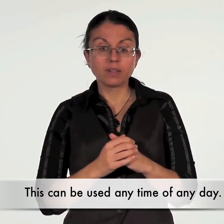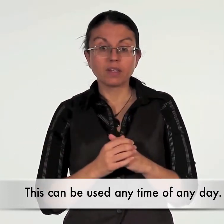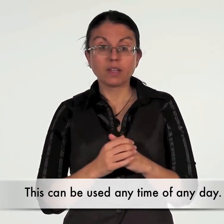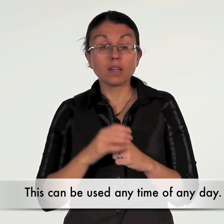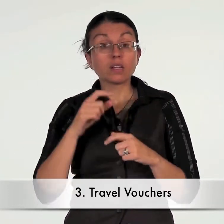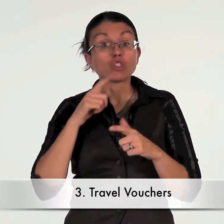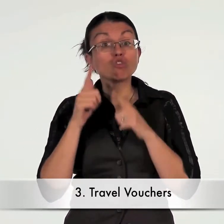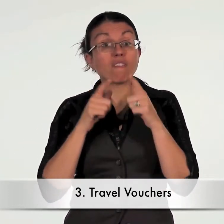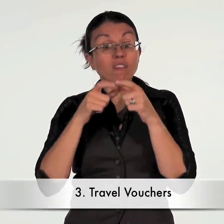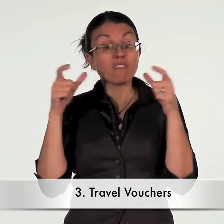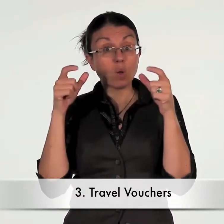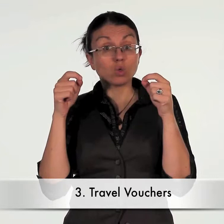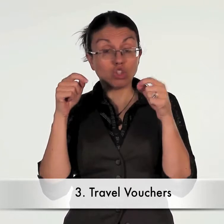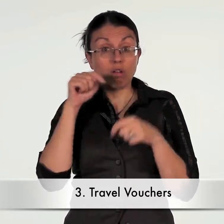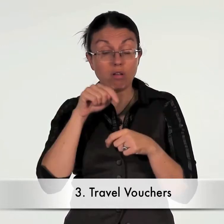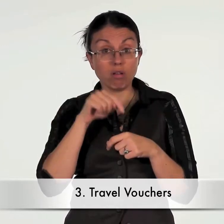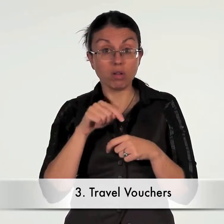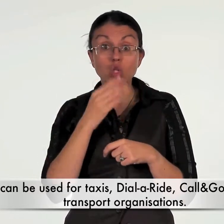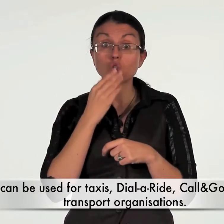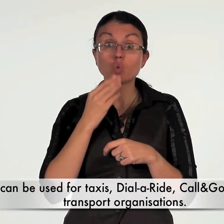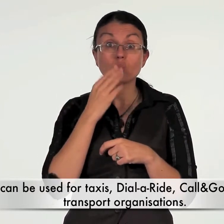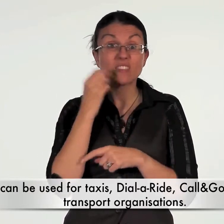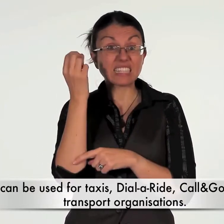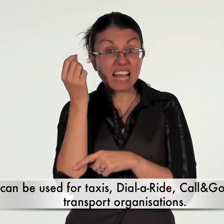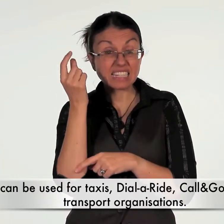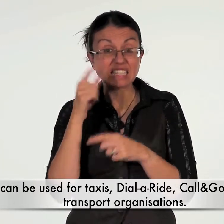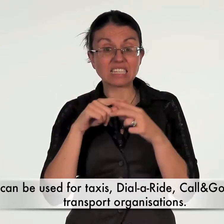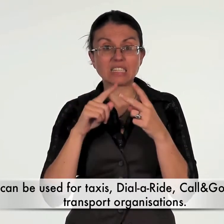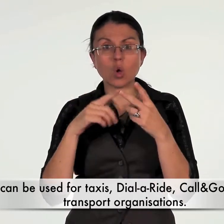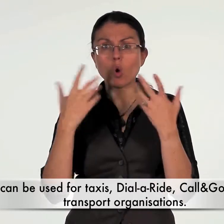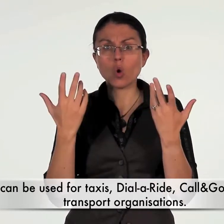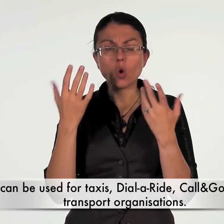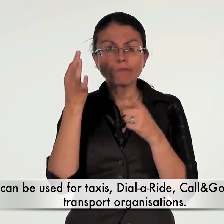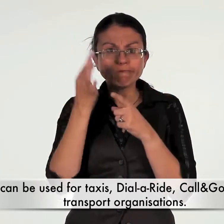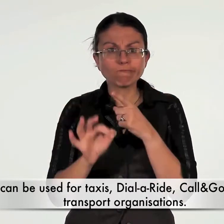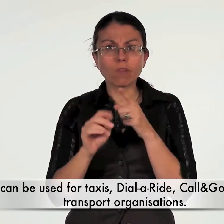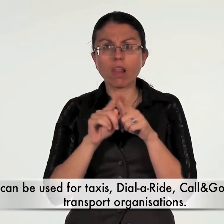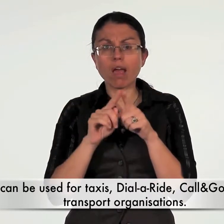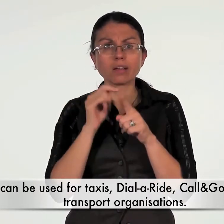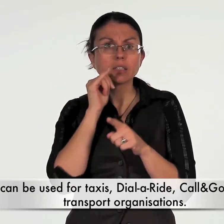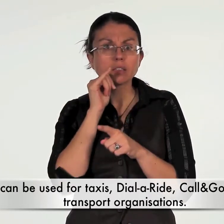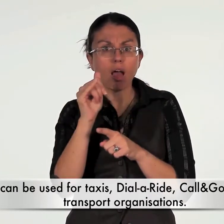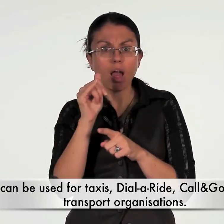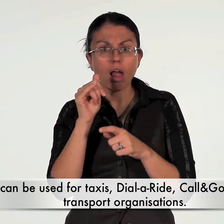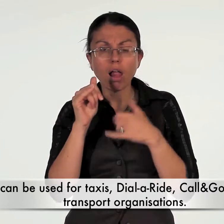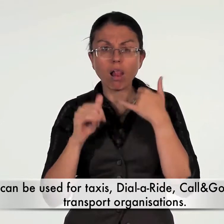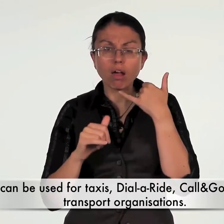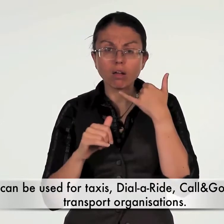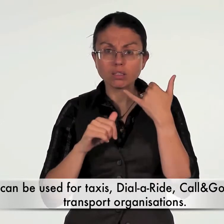Travel vouchers. These can be used for taxis, dial a ride, call and go